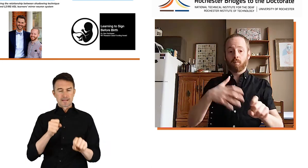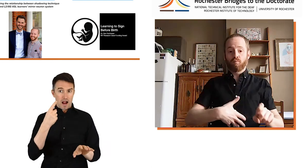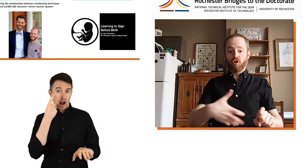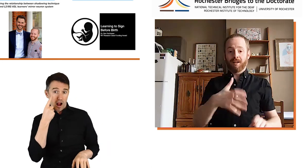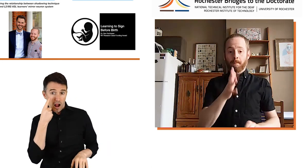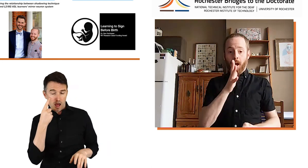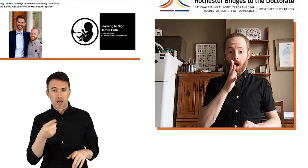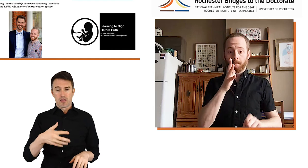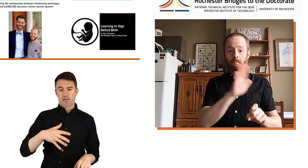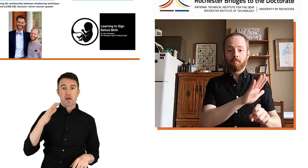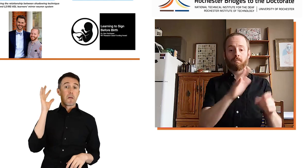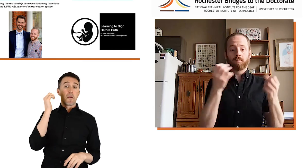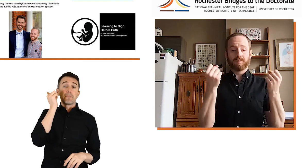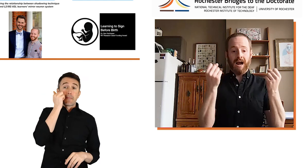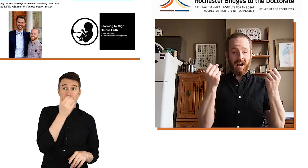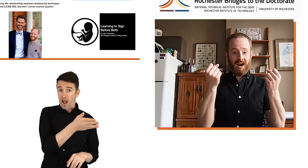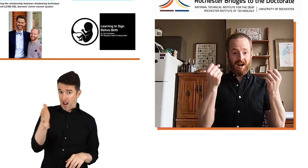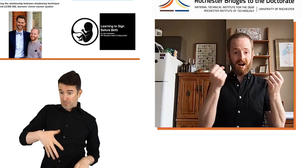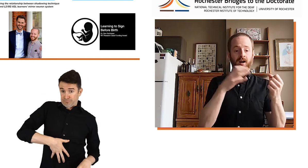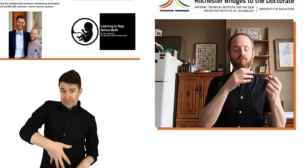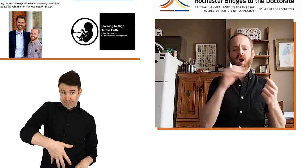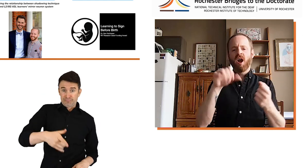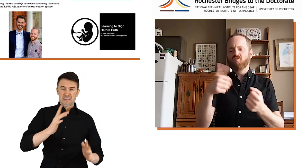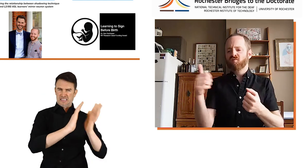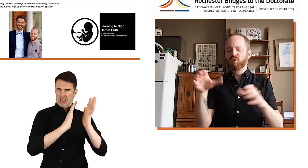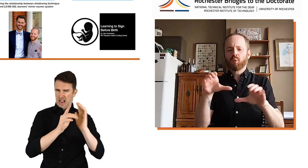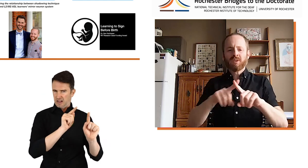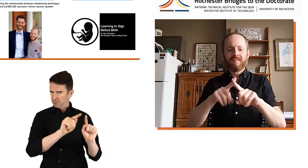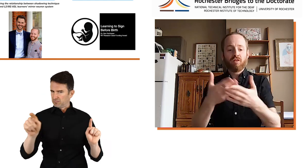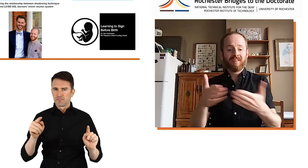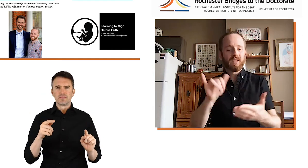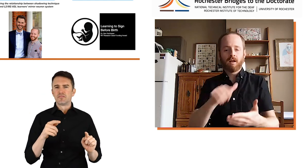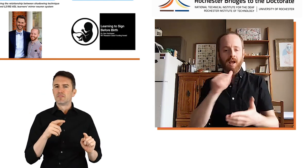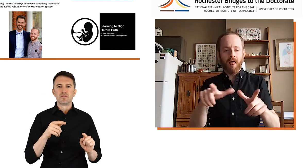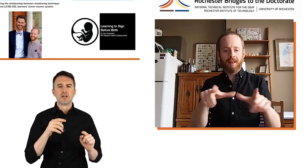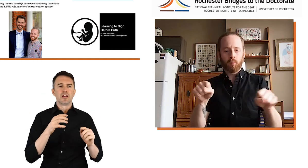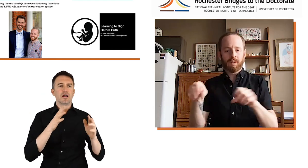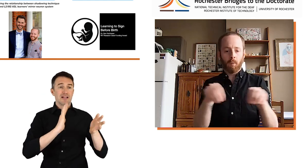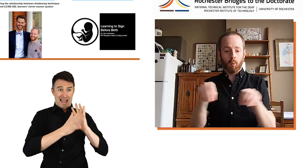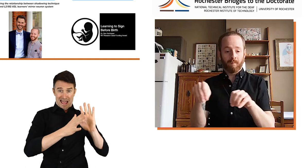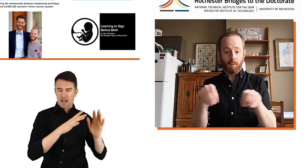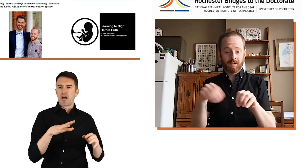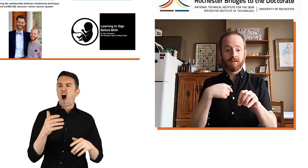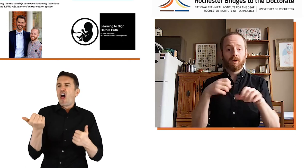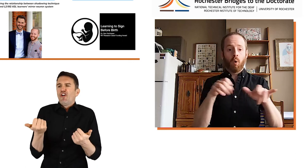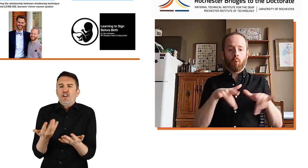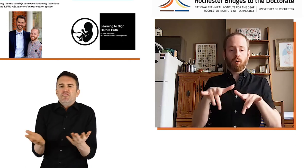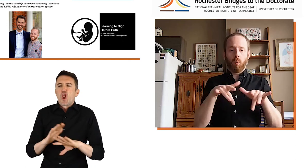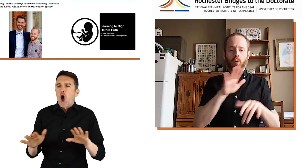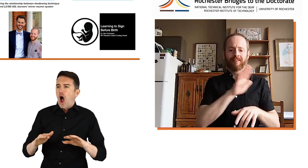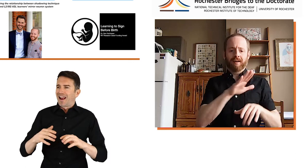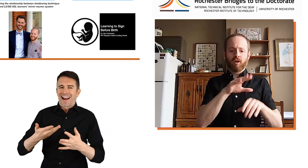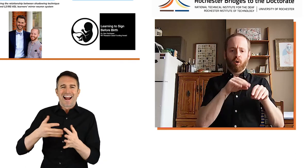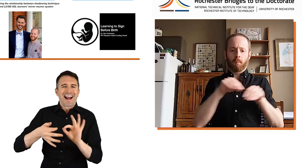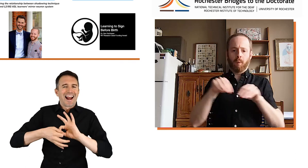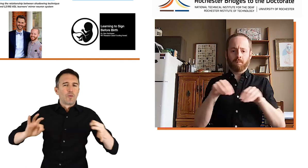We plan to test the pregnant mothers and have them sign a variety of things, and